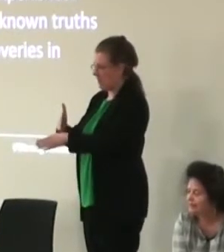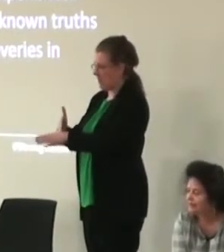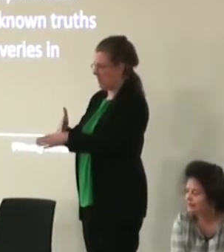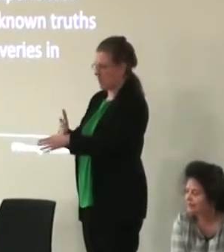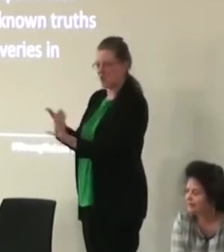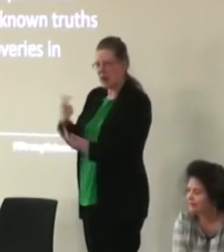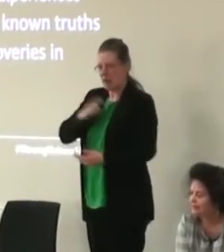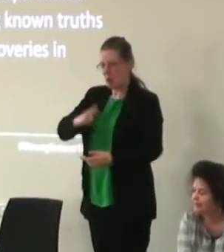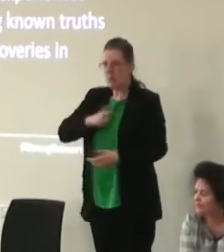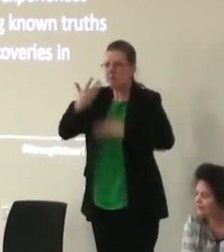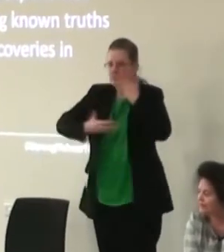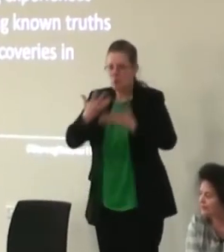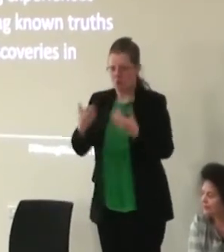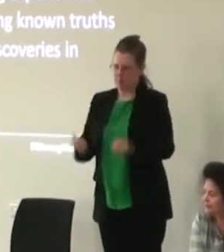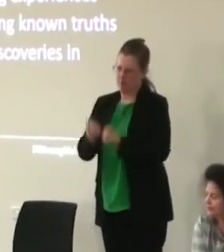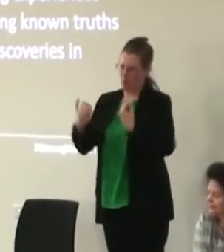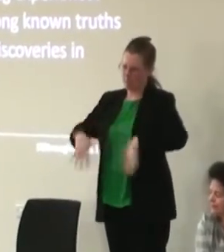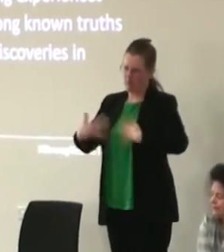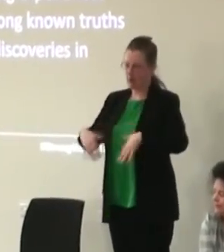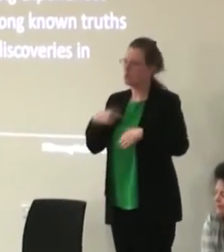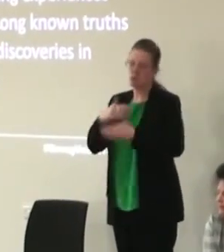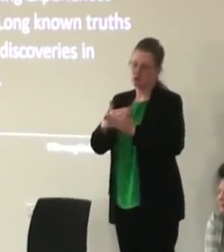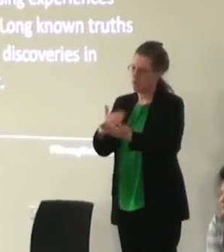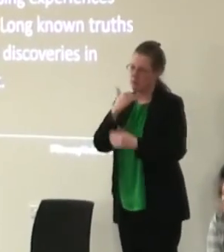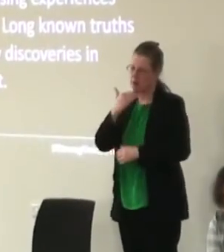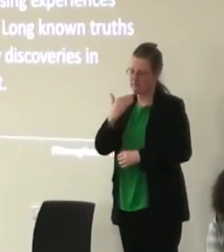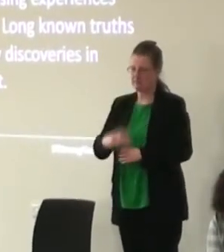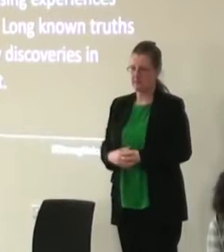stories that we have are really powerful and I don't think we share them enough.